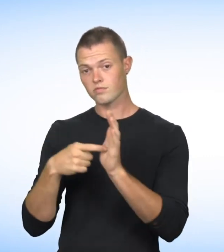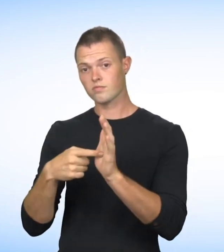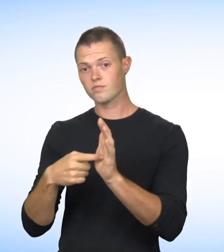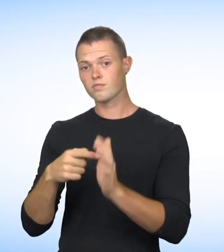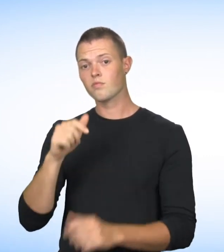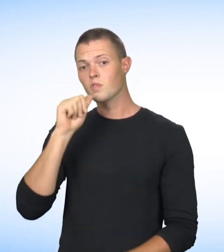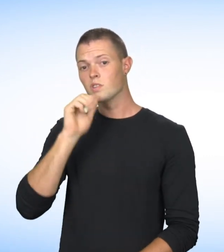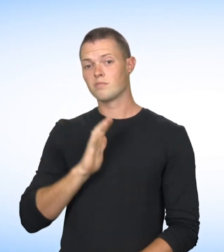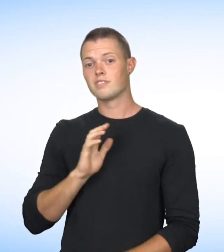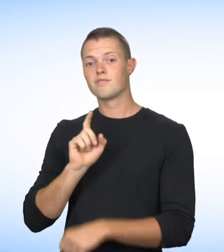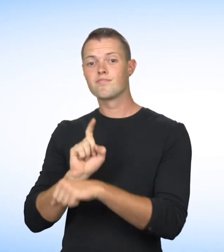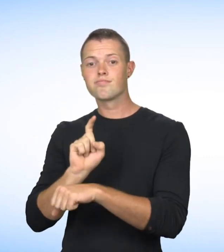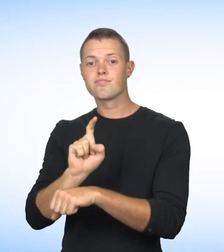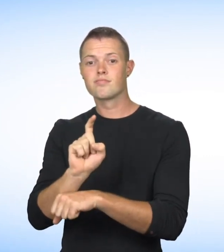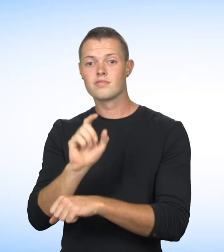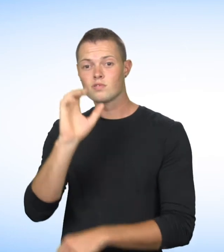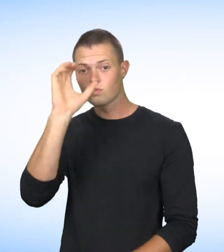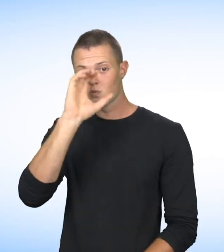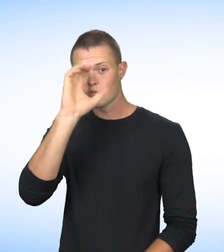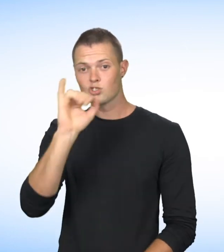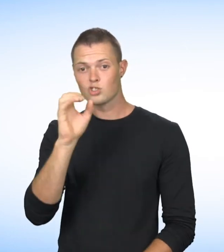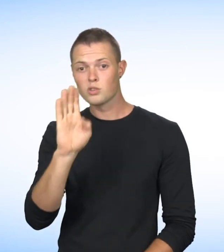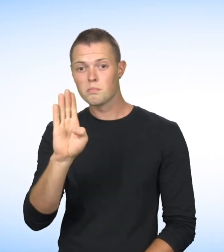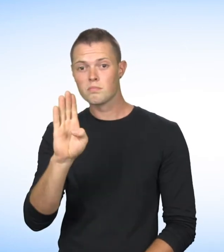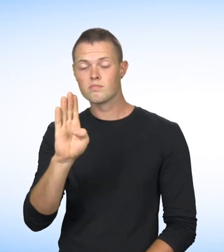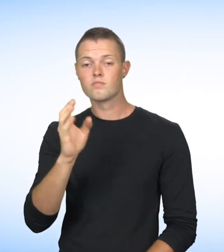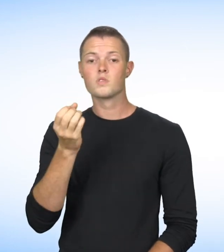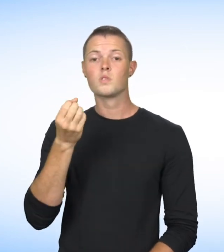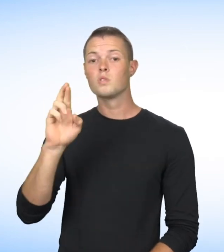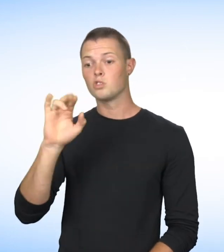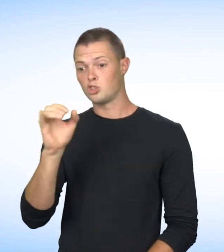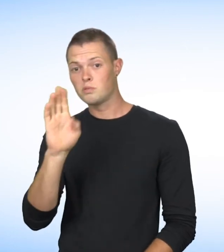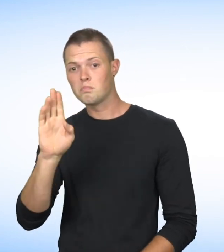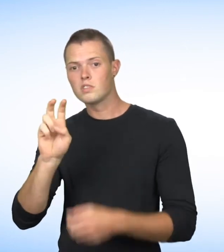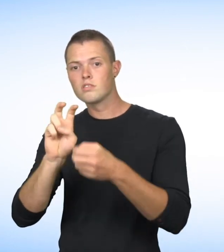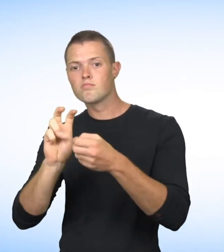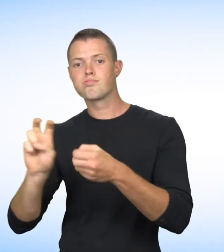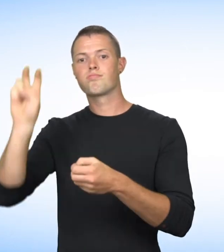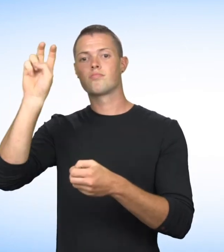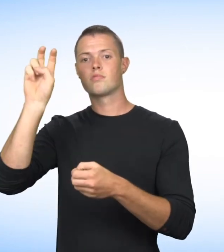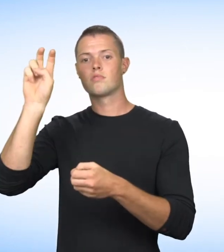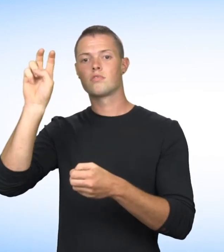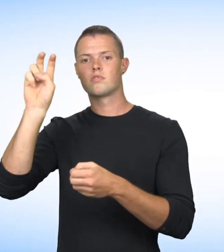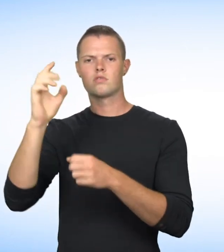For example, you cannot be denied a job or a promotion because you are a woman.